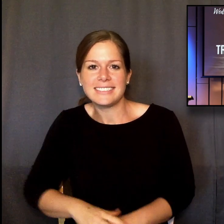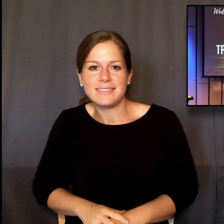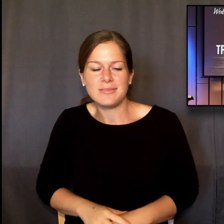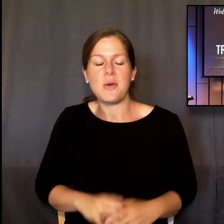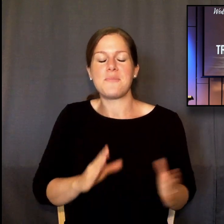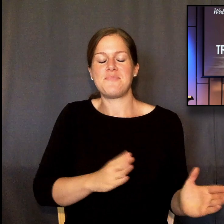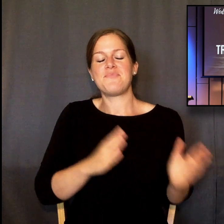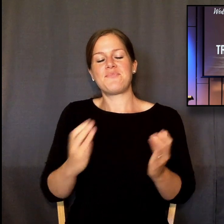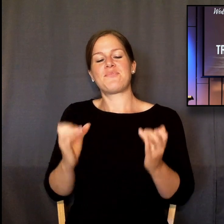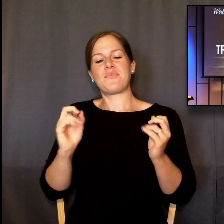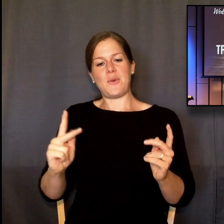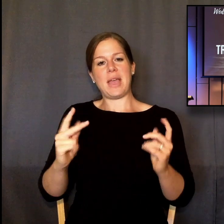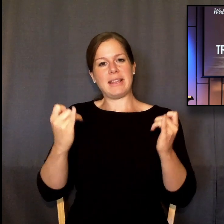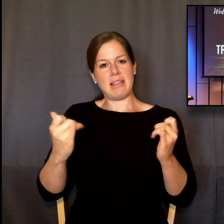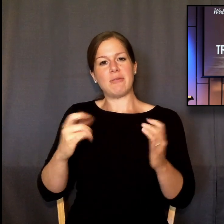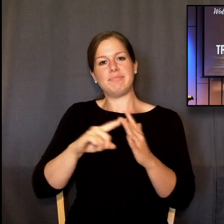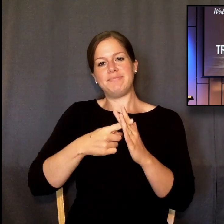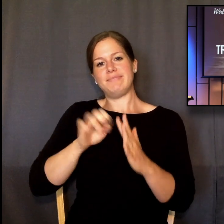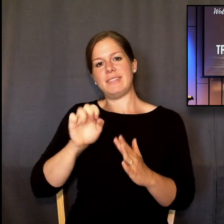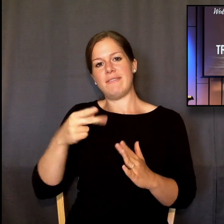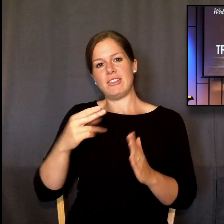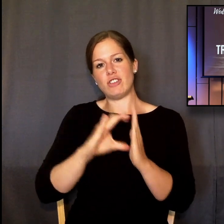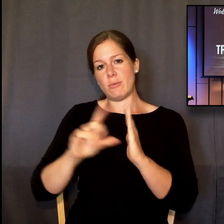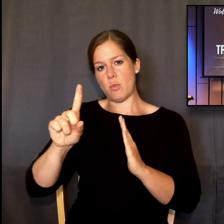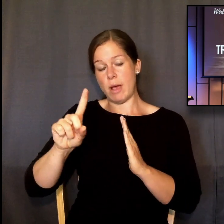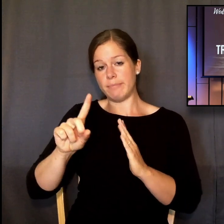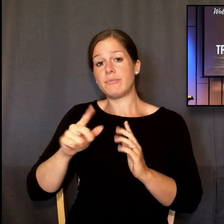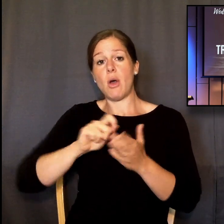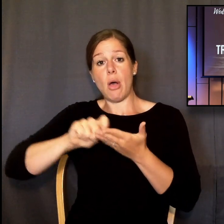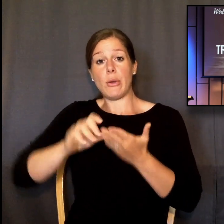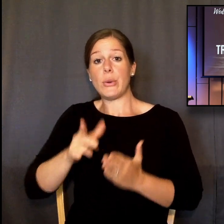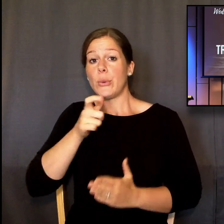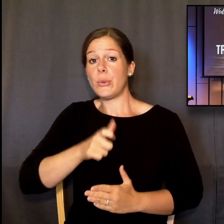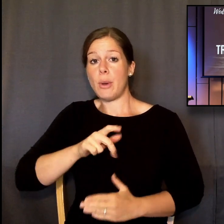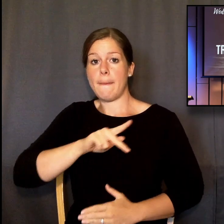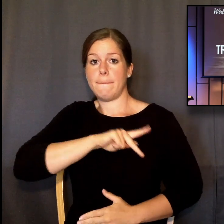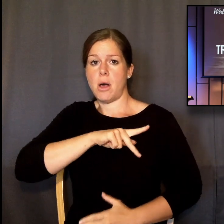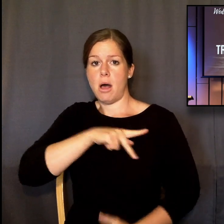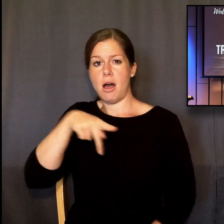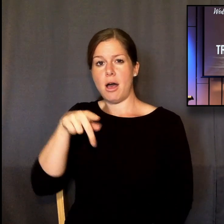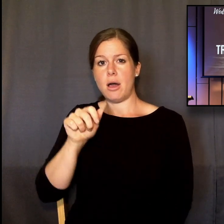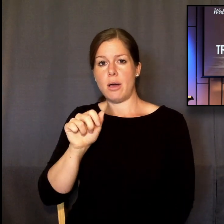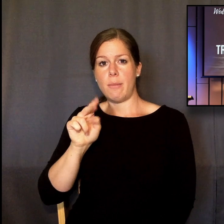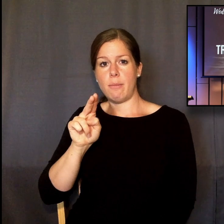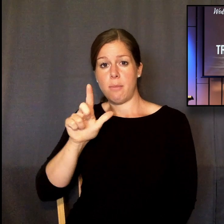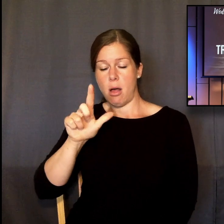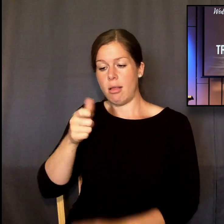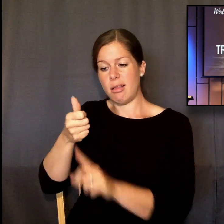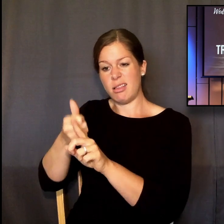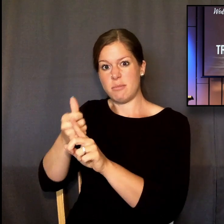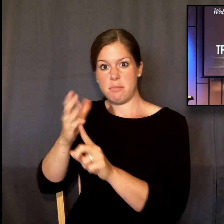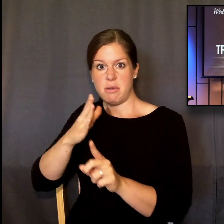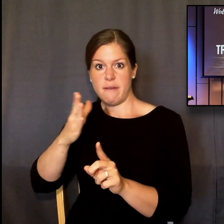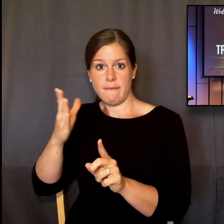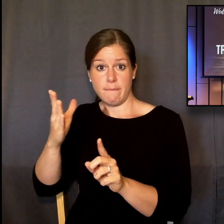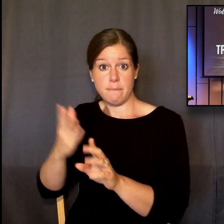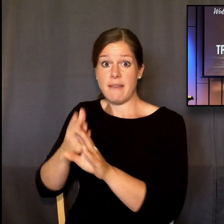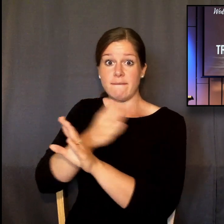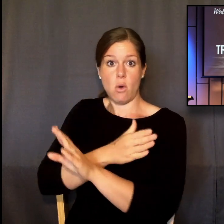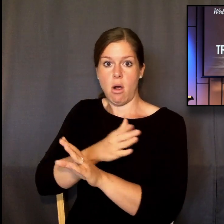Ephesians chapter one, Paul is a terrorist, anti-Christian terrorist turned missionary church planter. And